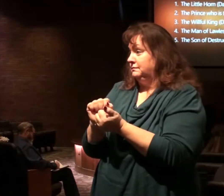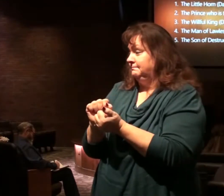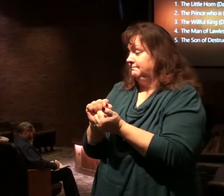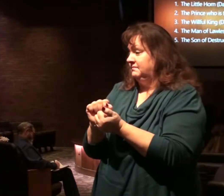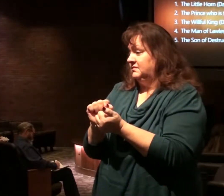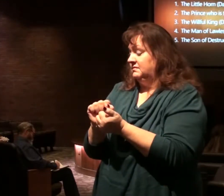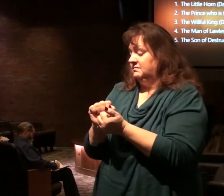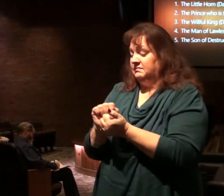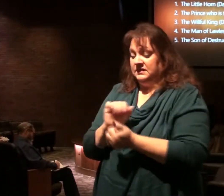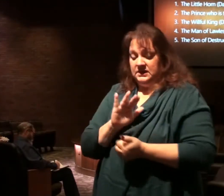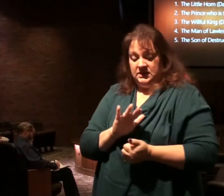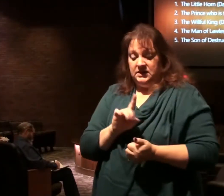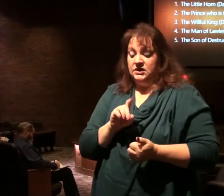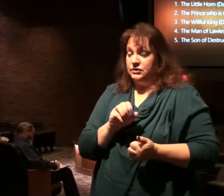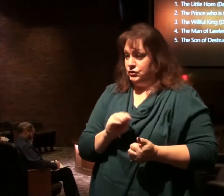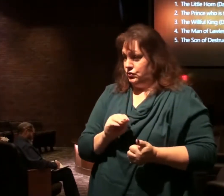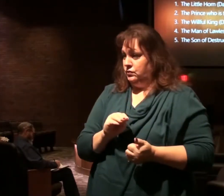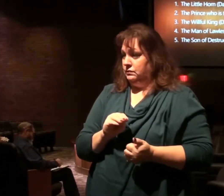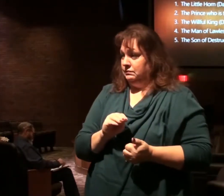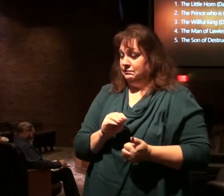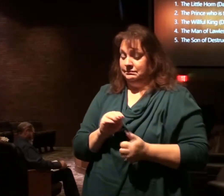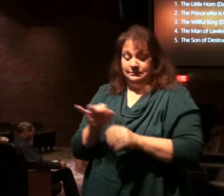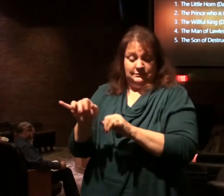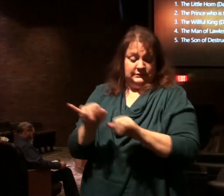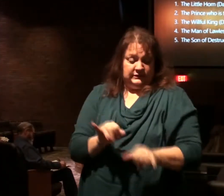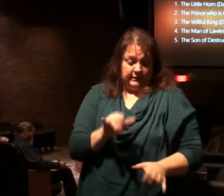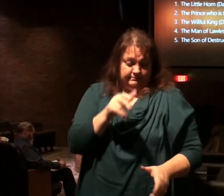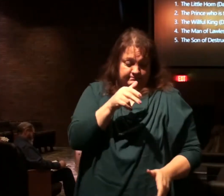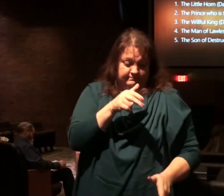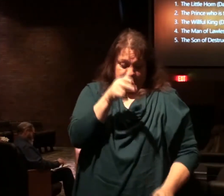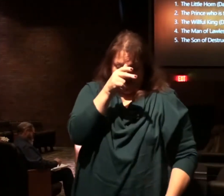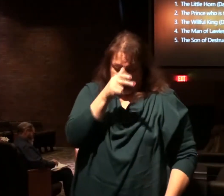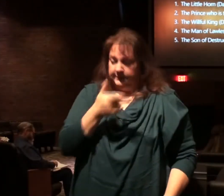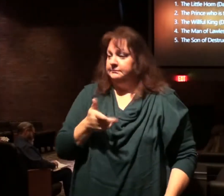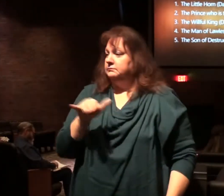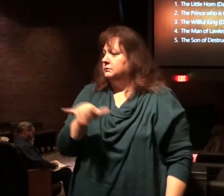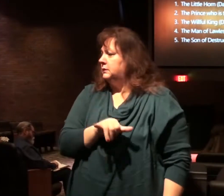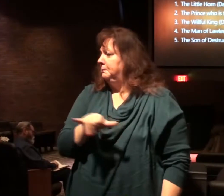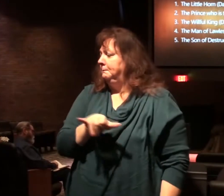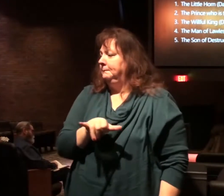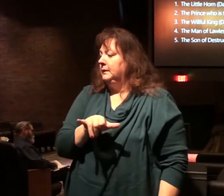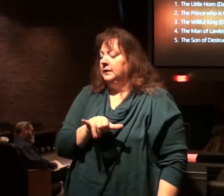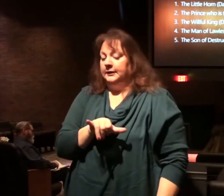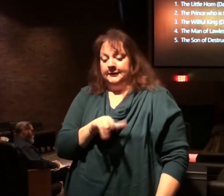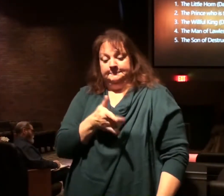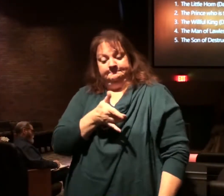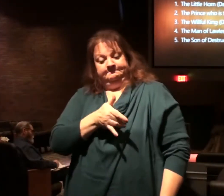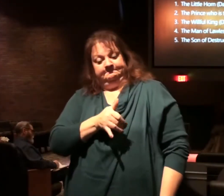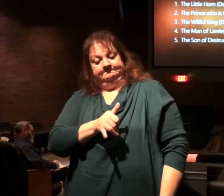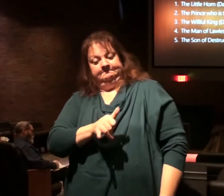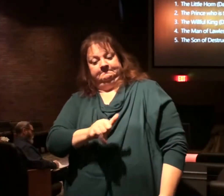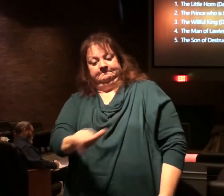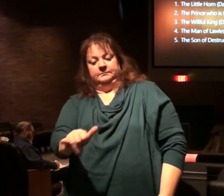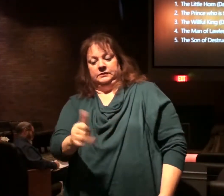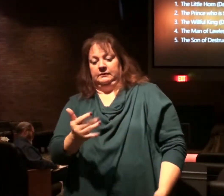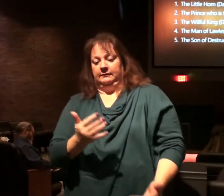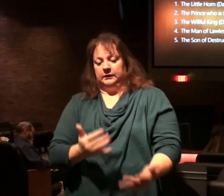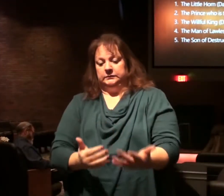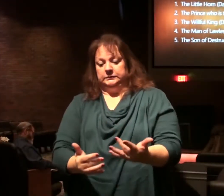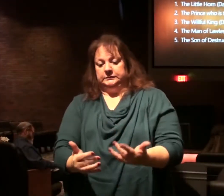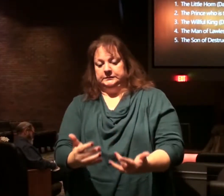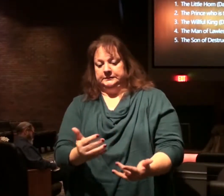His ultimate doom is the doom of the devil. He will be going to an eternal hell.